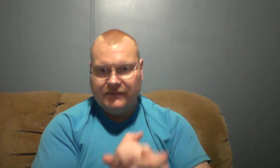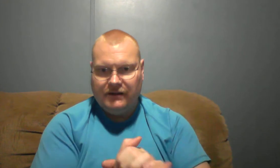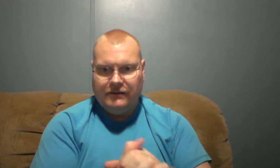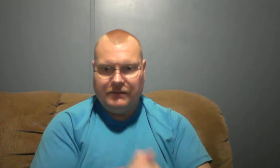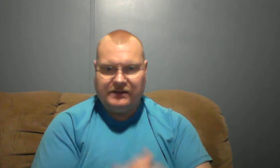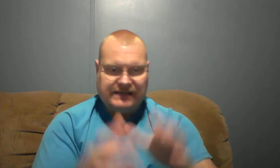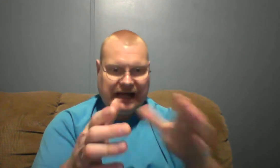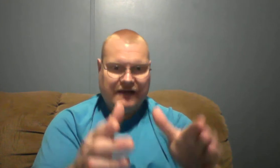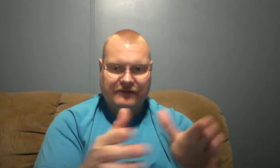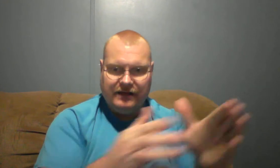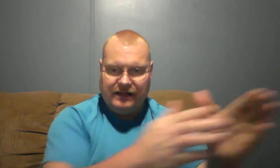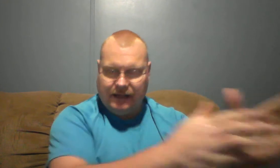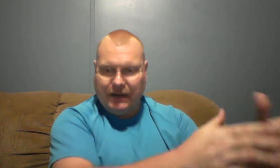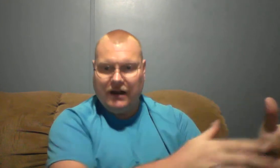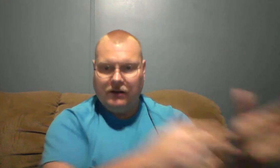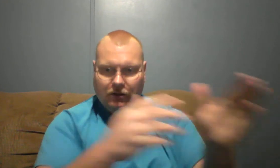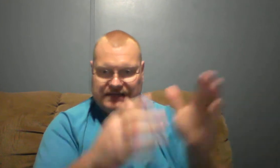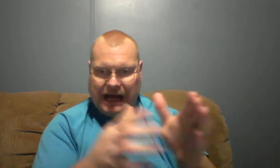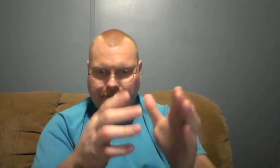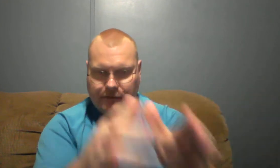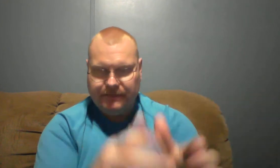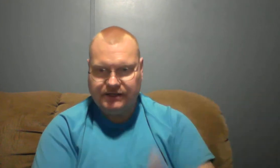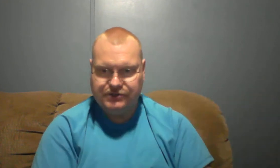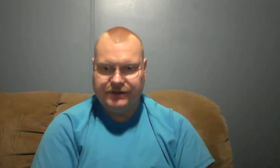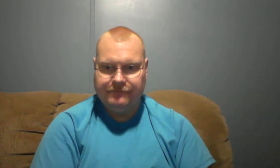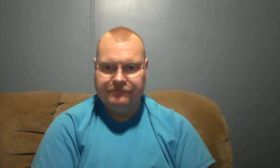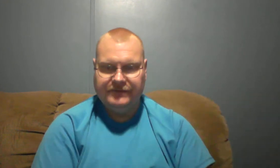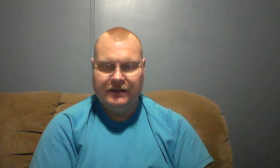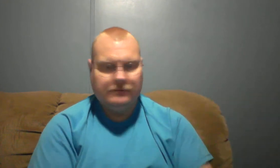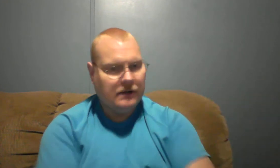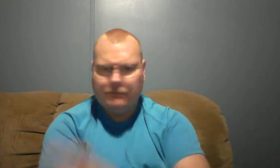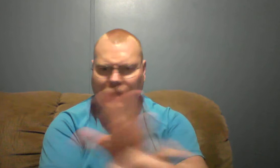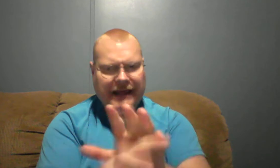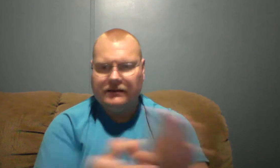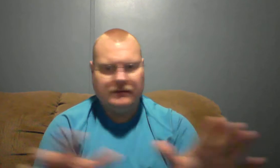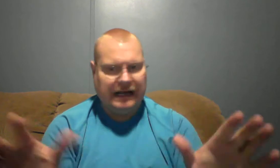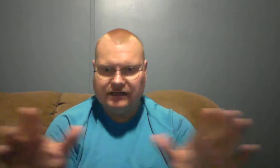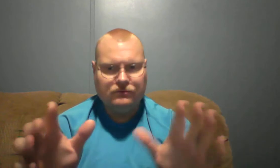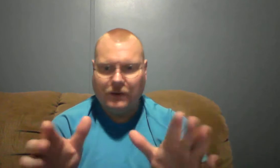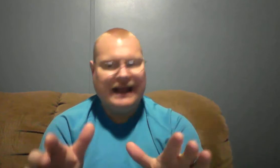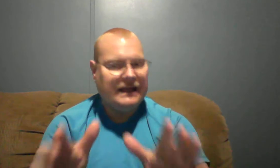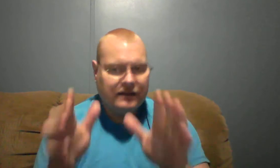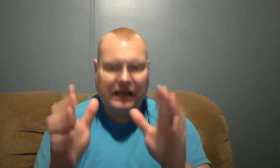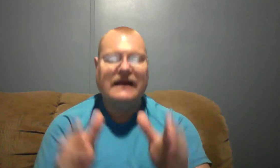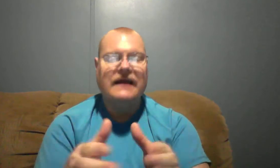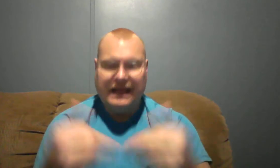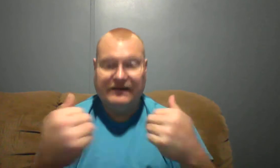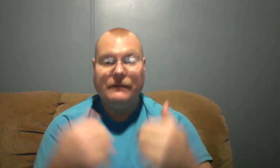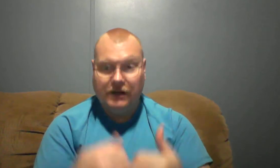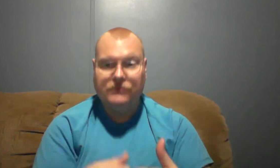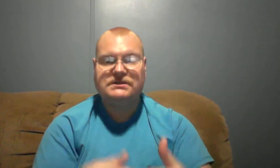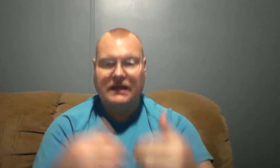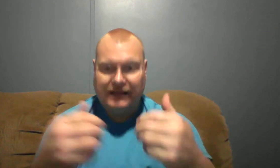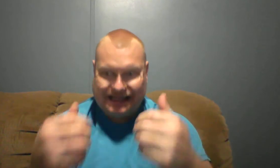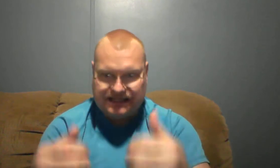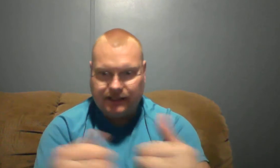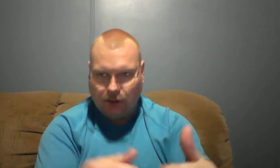because I have a parallel type ministry. I'm not bragging. I don't brag. If I boast, it's in the Lord.